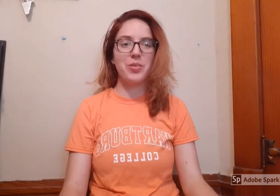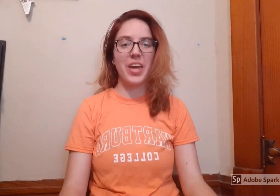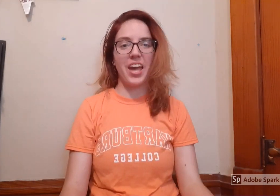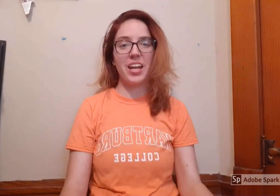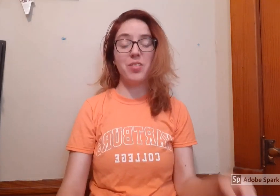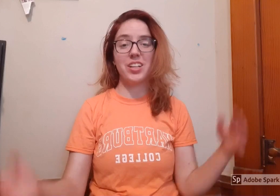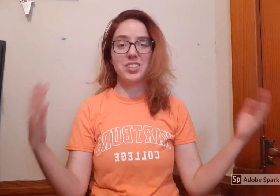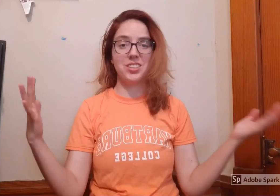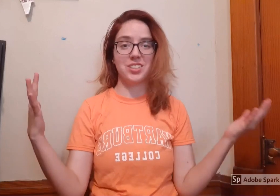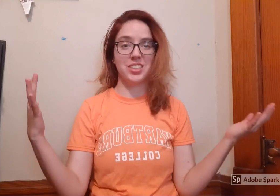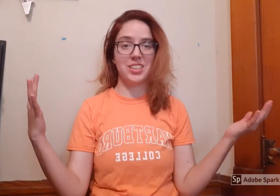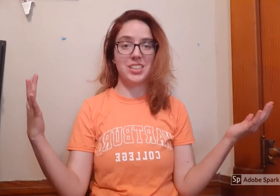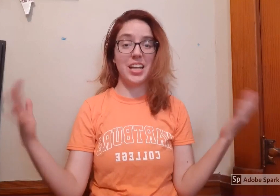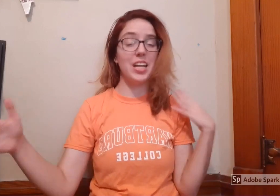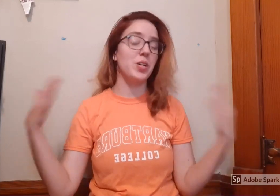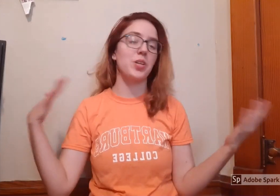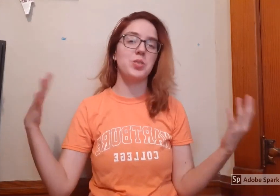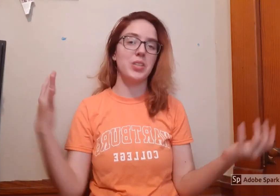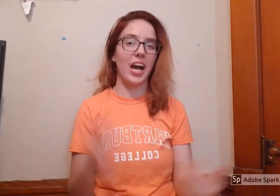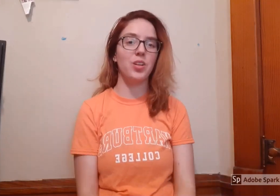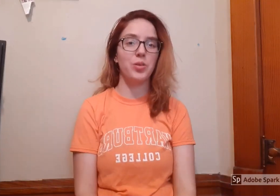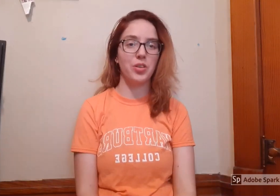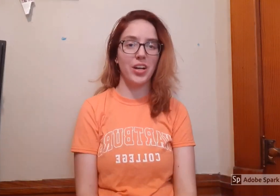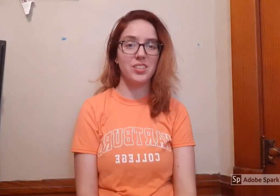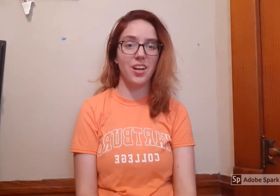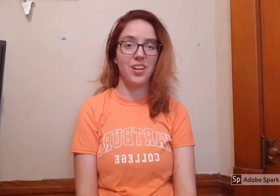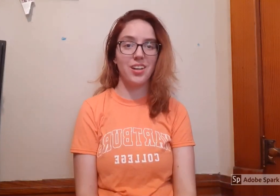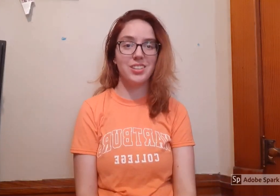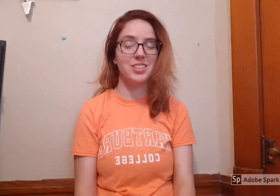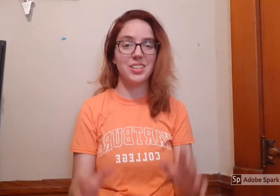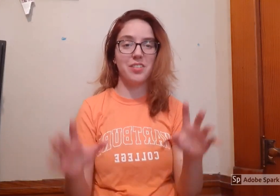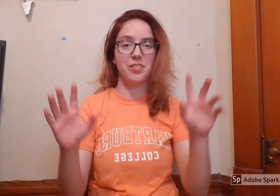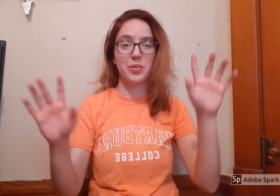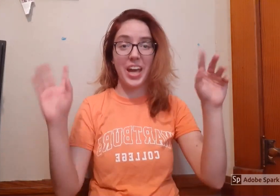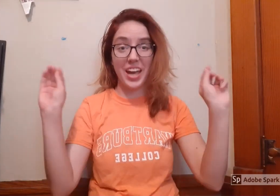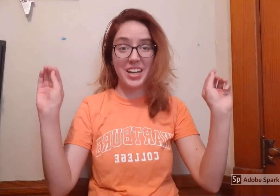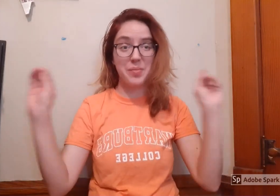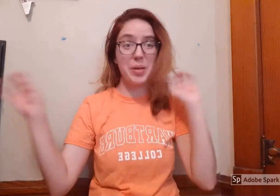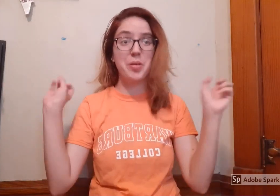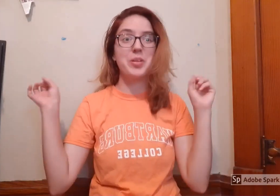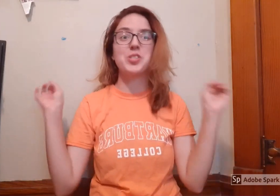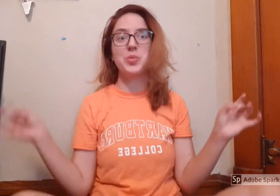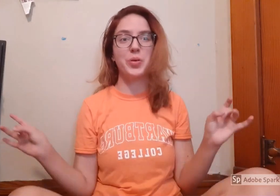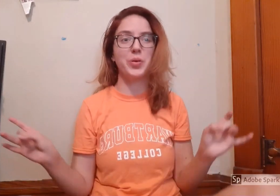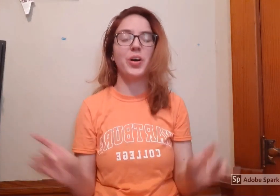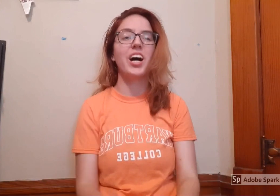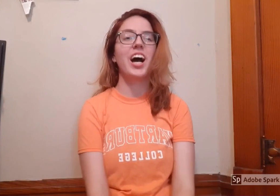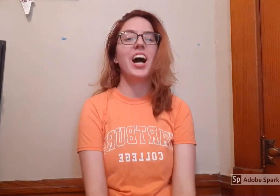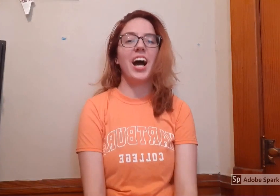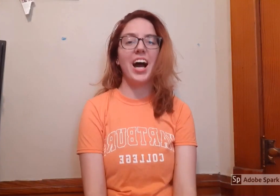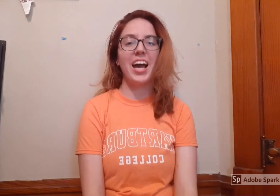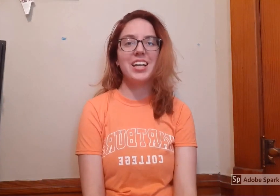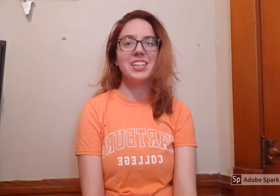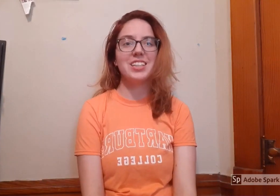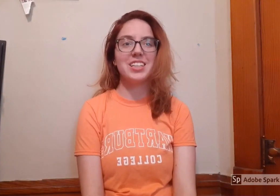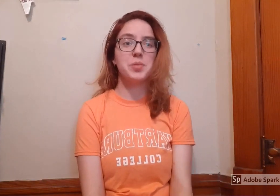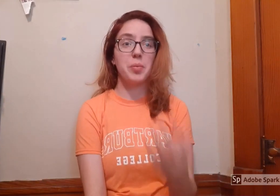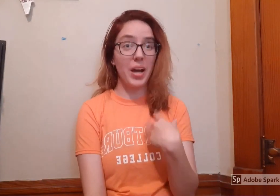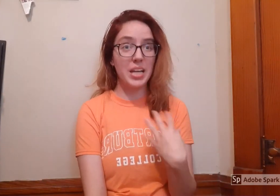you can, I would like to see it and you can also tag Luther Crest on it to see if you can and maybe it would be super cool. I can spell my name